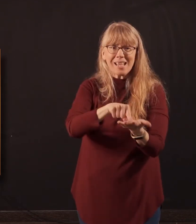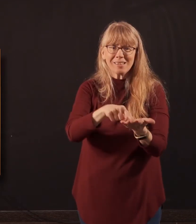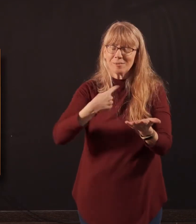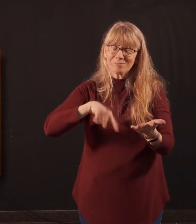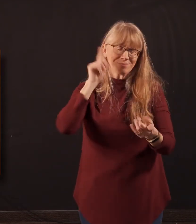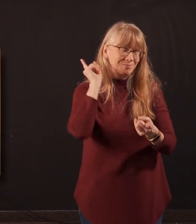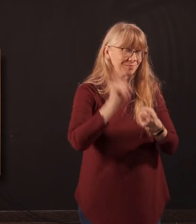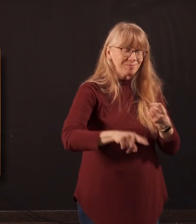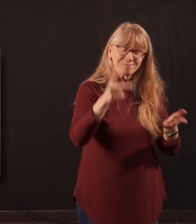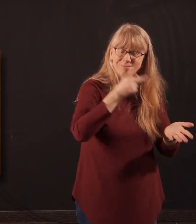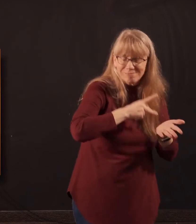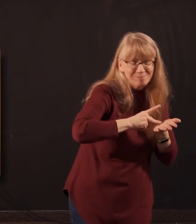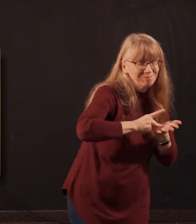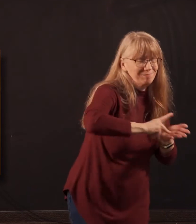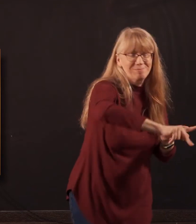we could never afford.